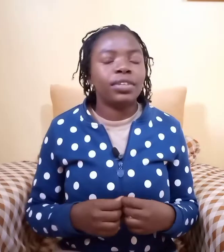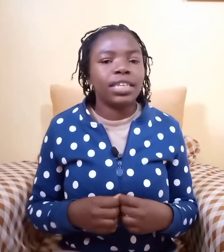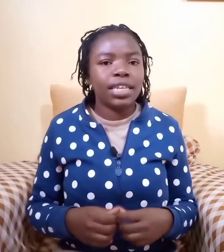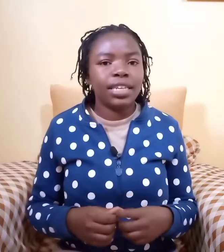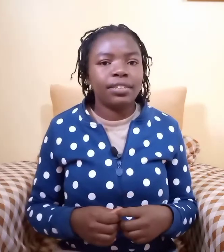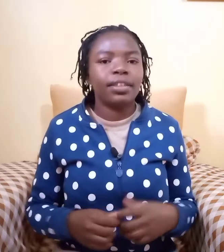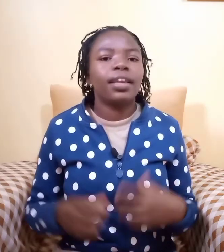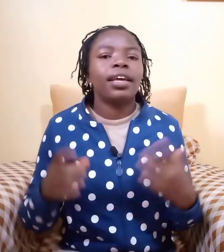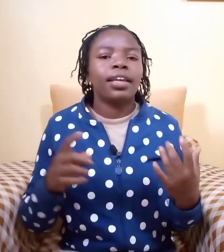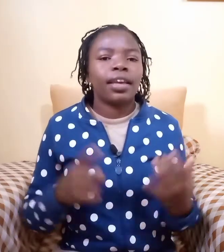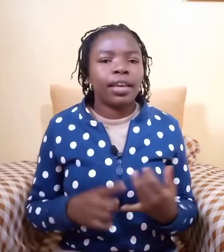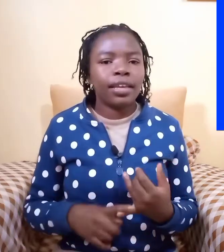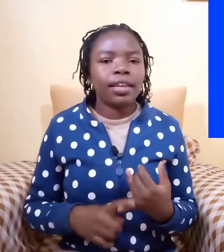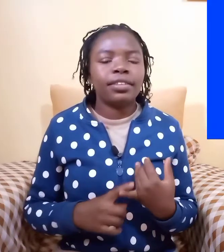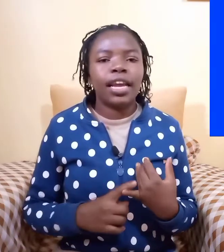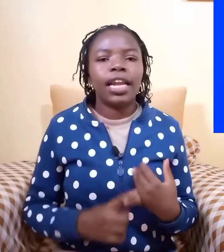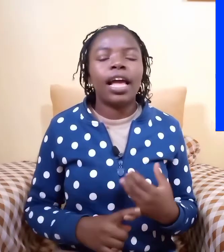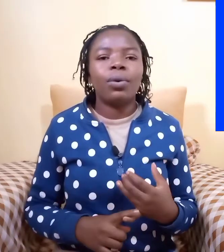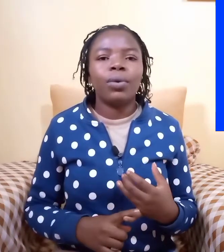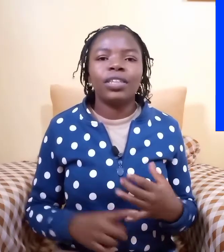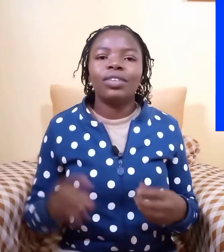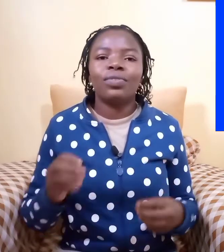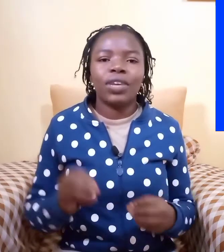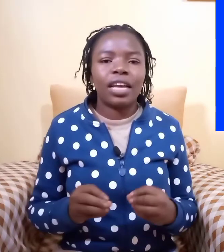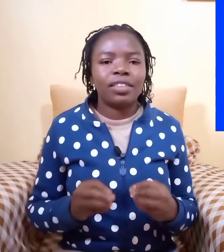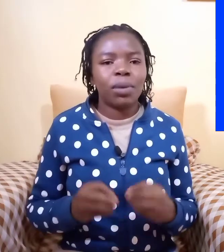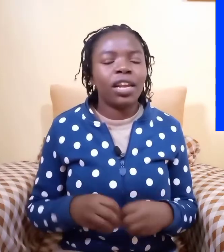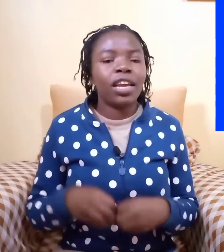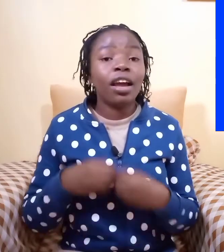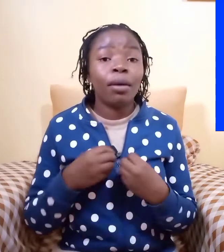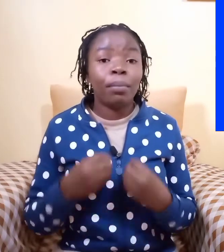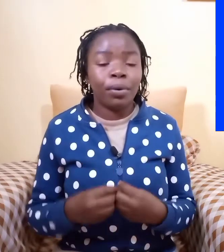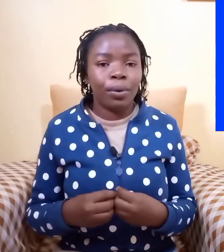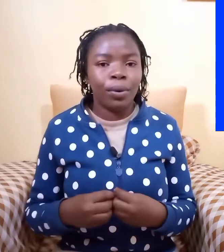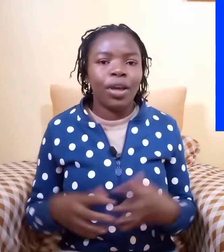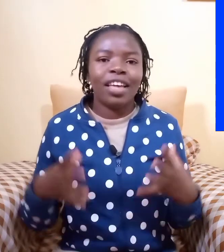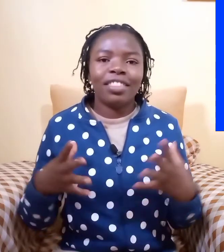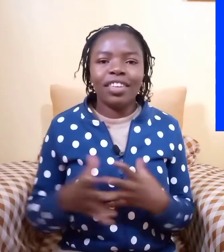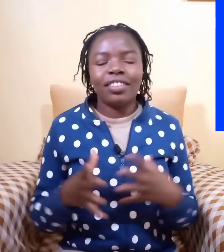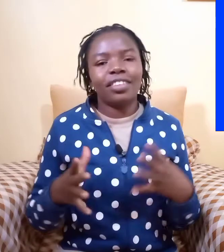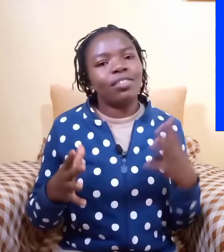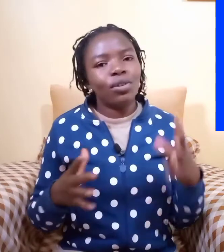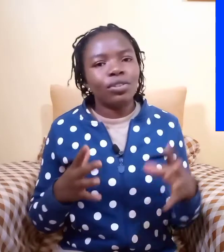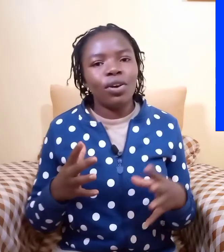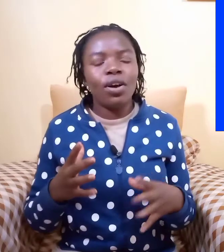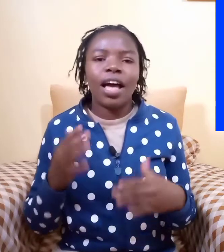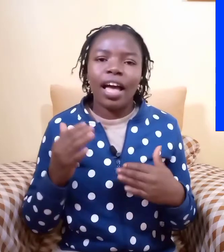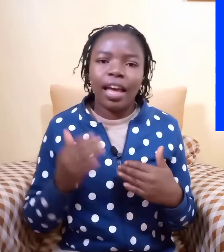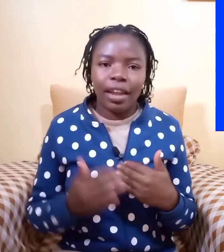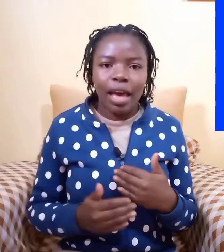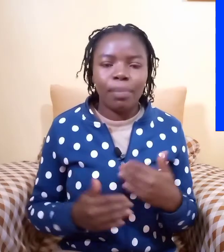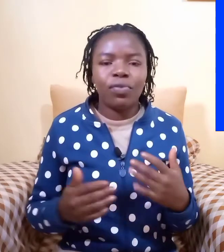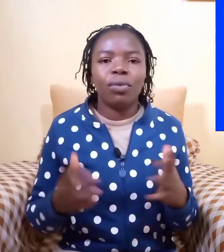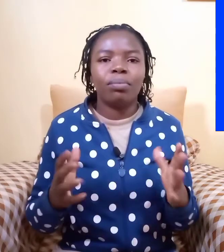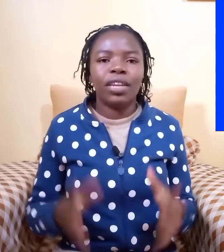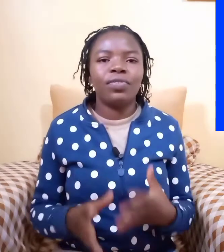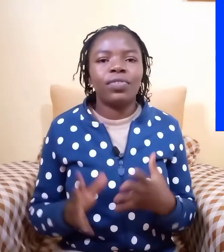is kenyan sign language fingerspelling pro this is also an app from def